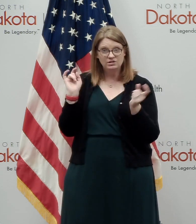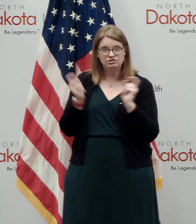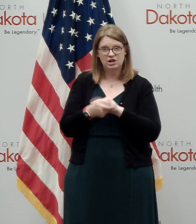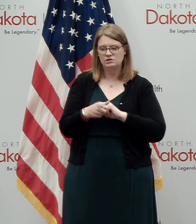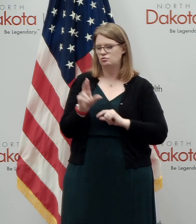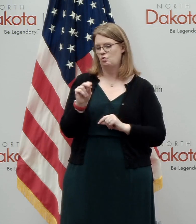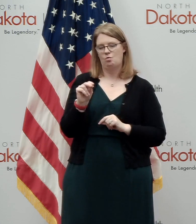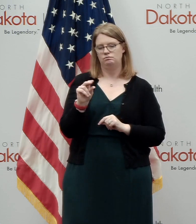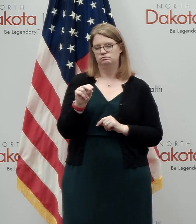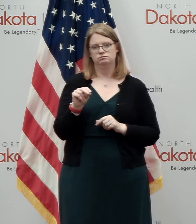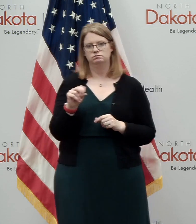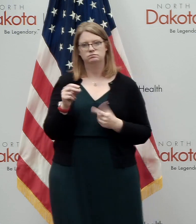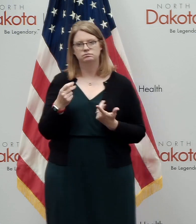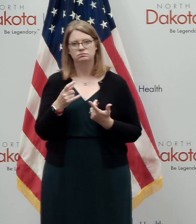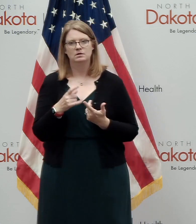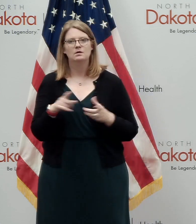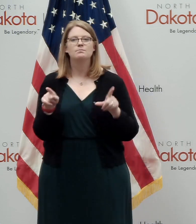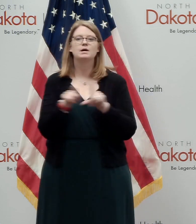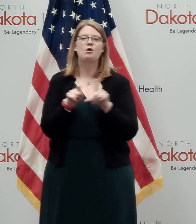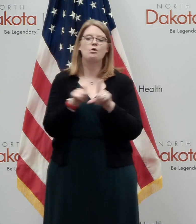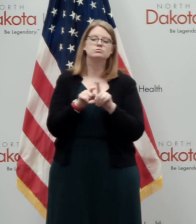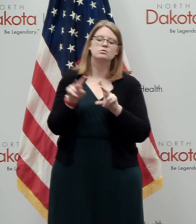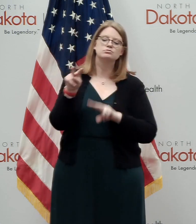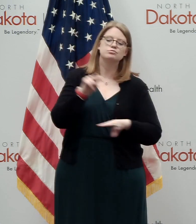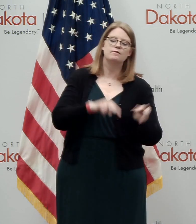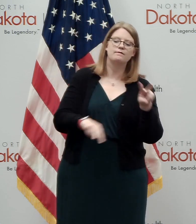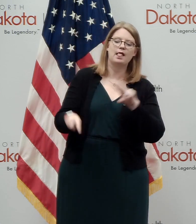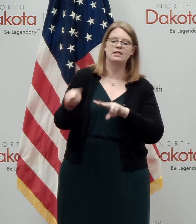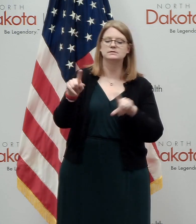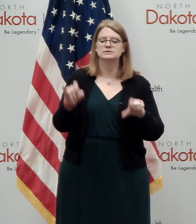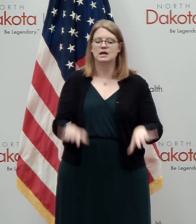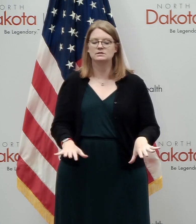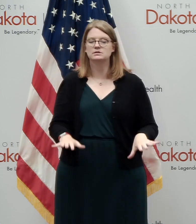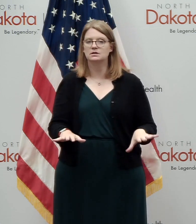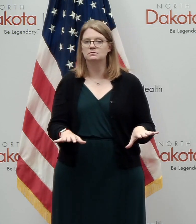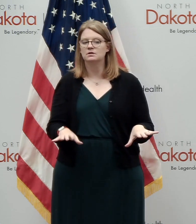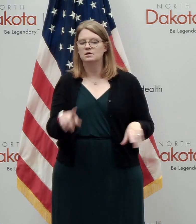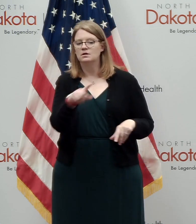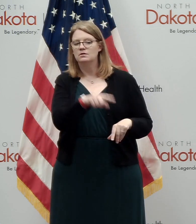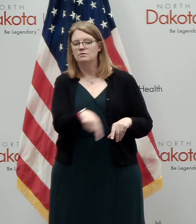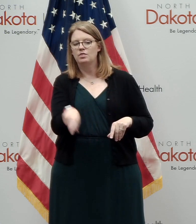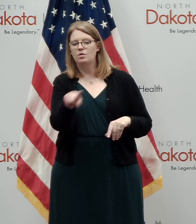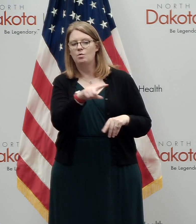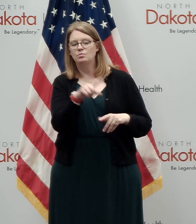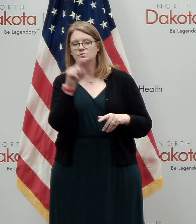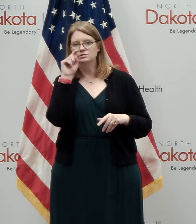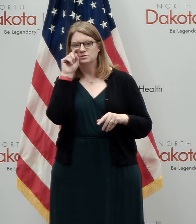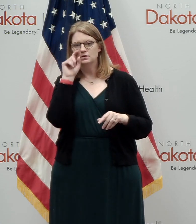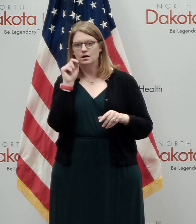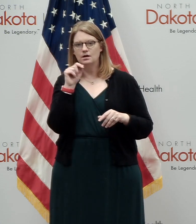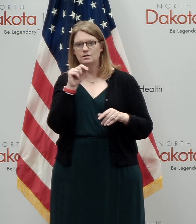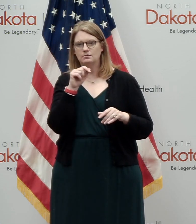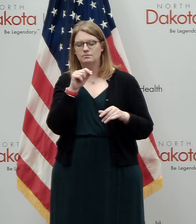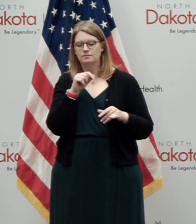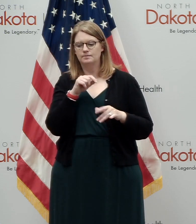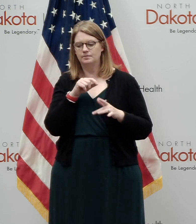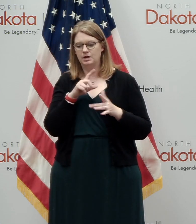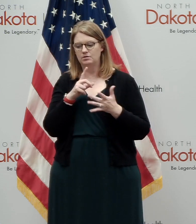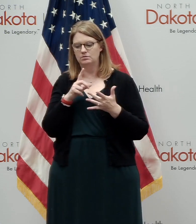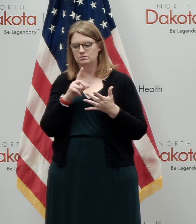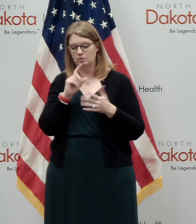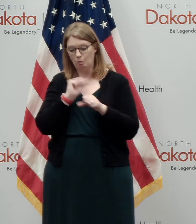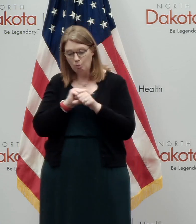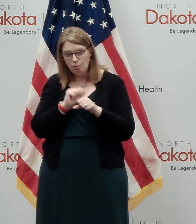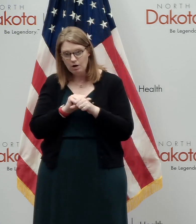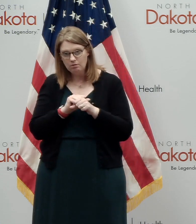most vulnerable, but having surveillance strategy testing for, for those that have contact with, with the most vulnerable as opposed